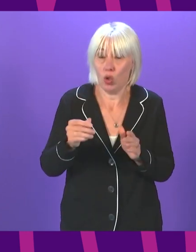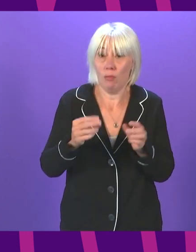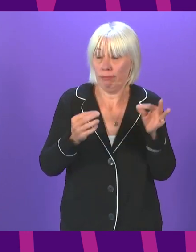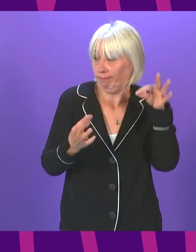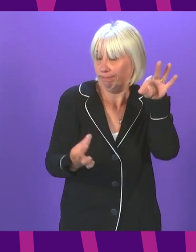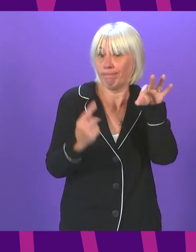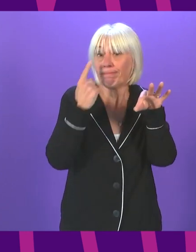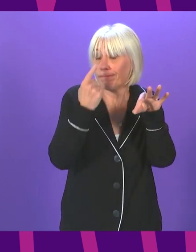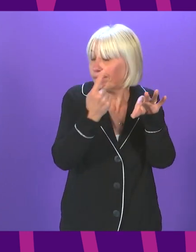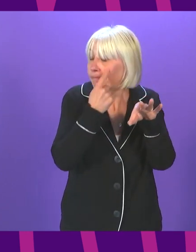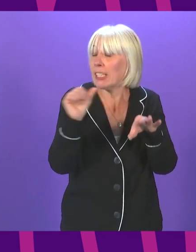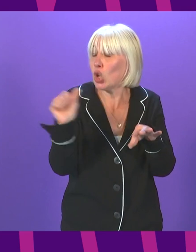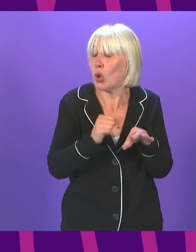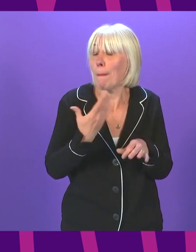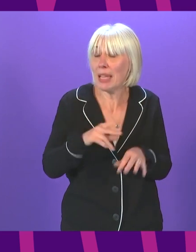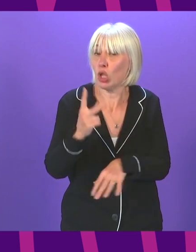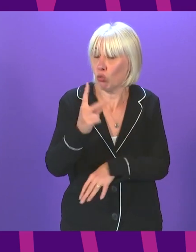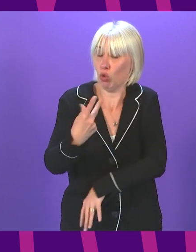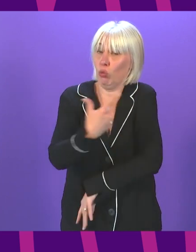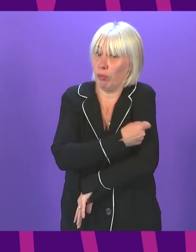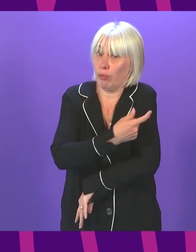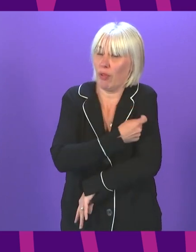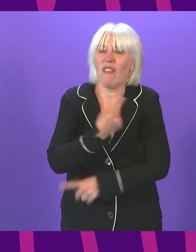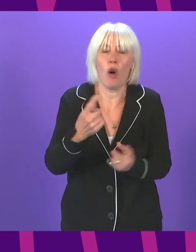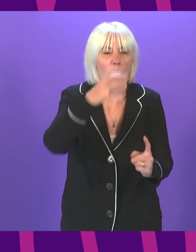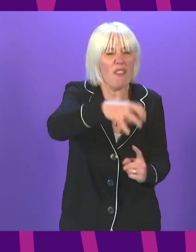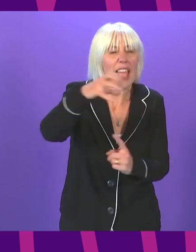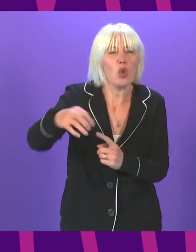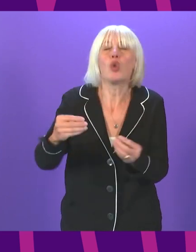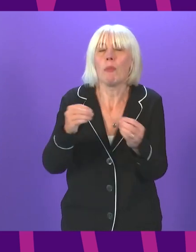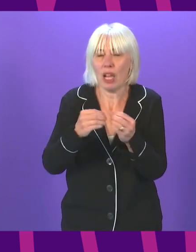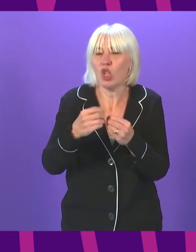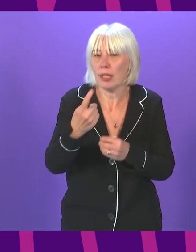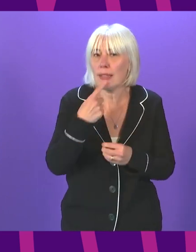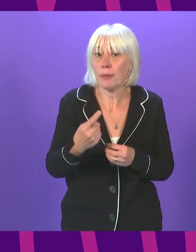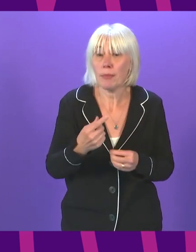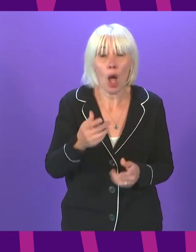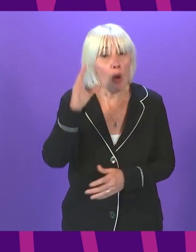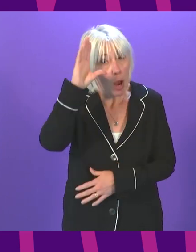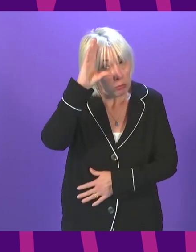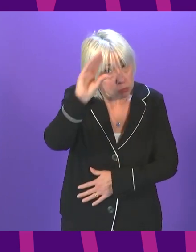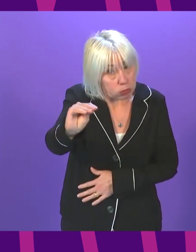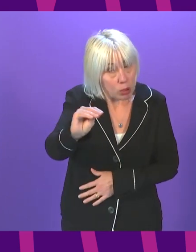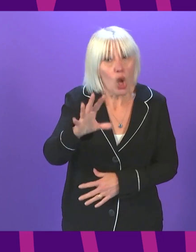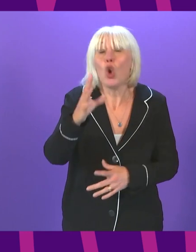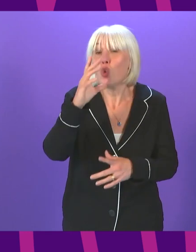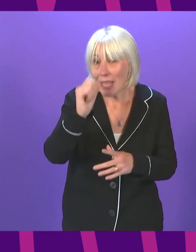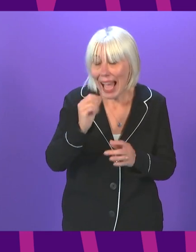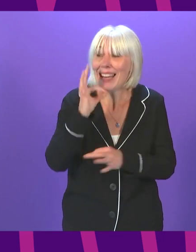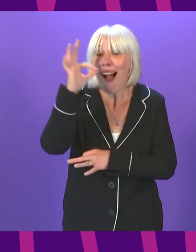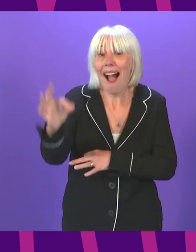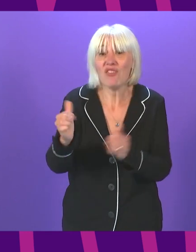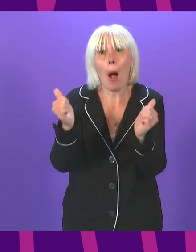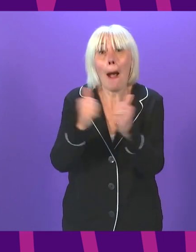entry to the premises and events that I mentioned. It is already possible to request that a paper copy of your vaccination record be posted to you